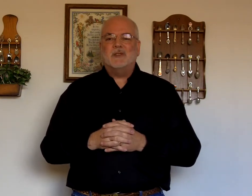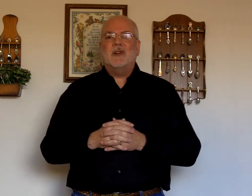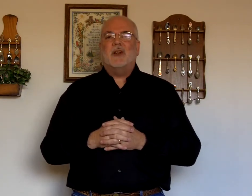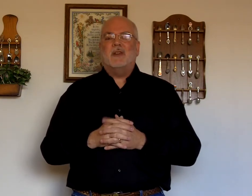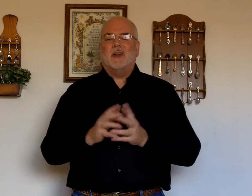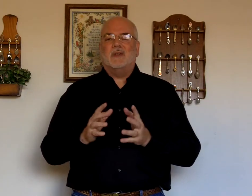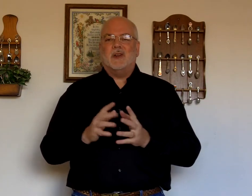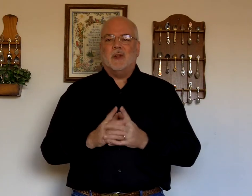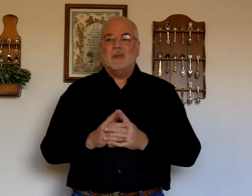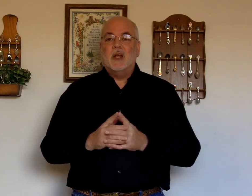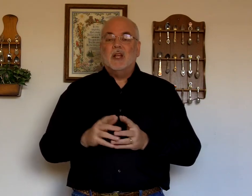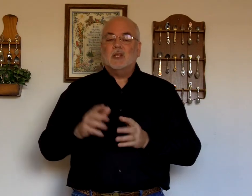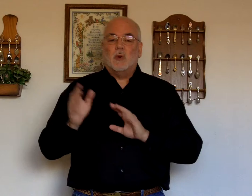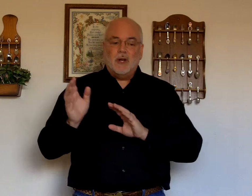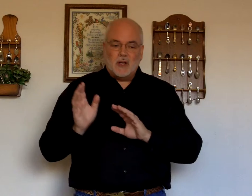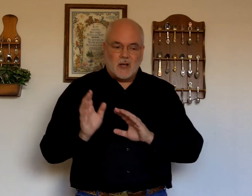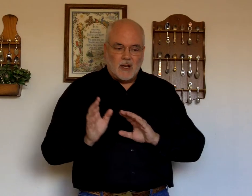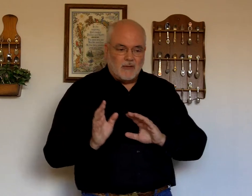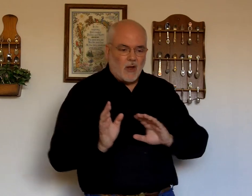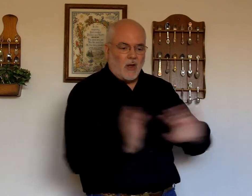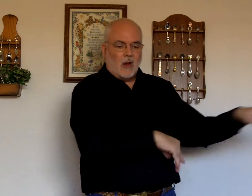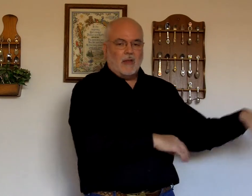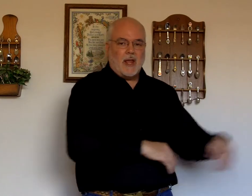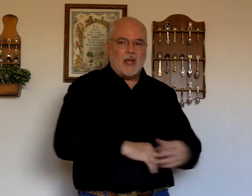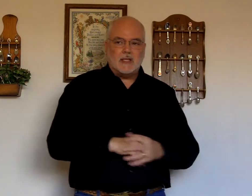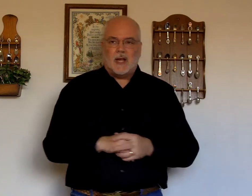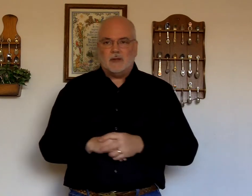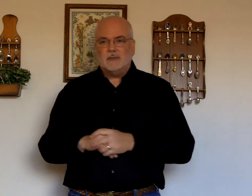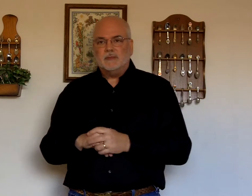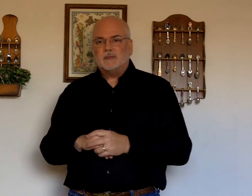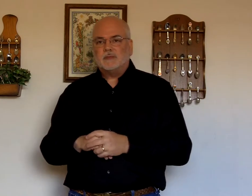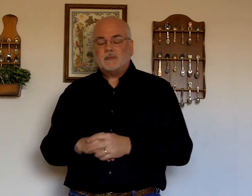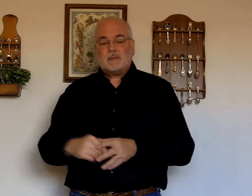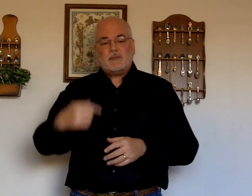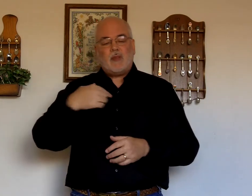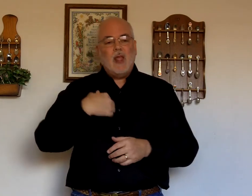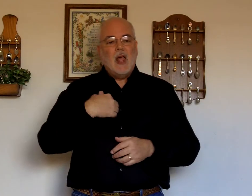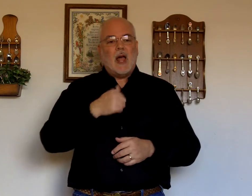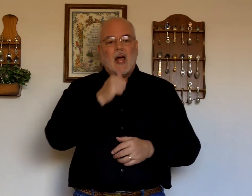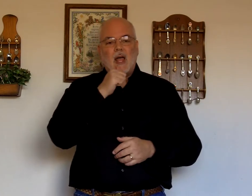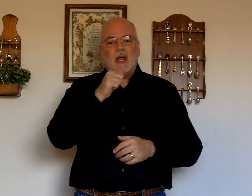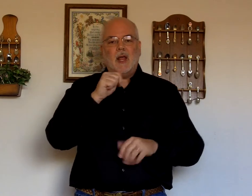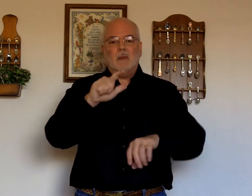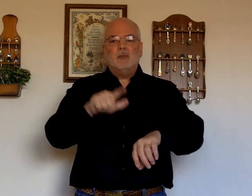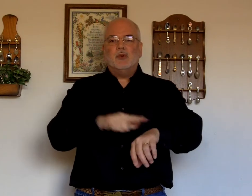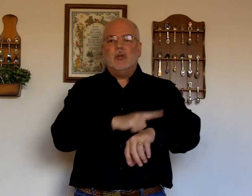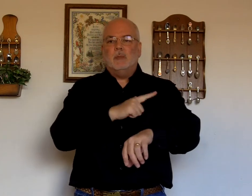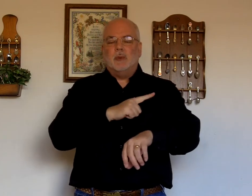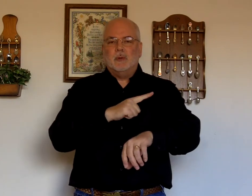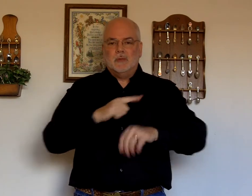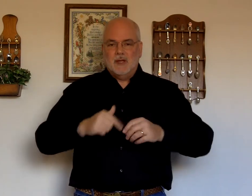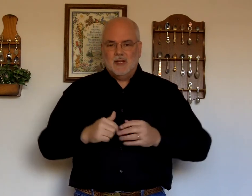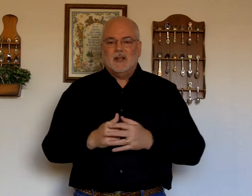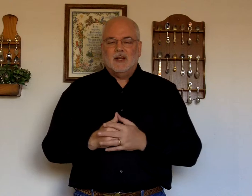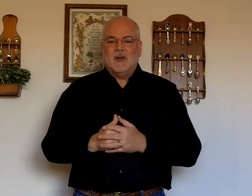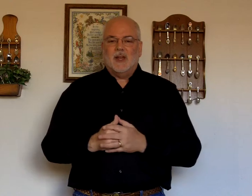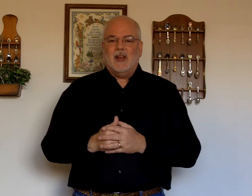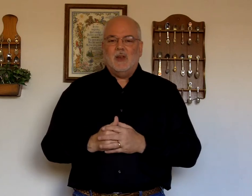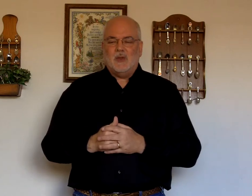very, very difficult. So, we're just going to leave all the A's out. I am sheep. Okay? You can